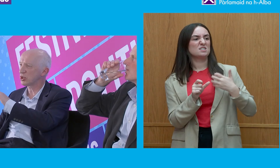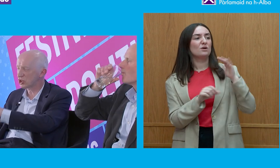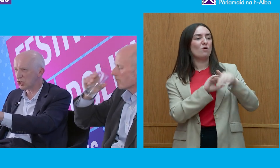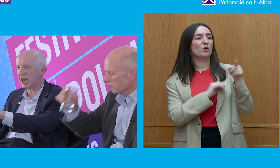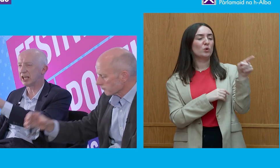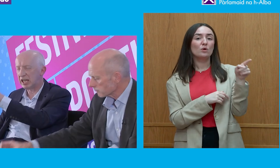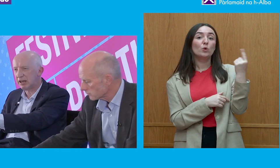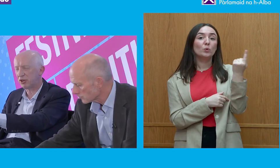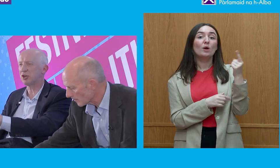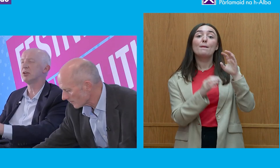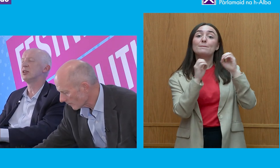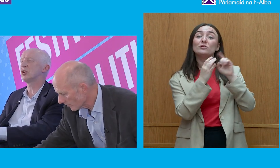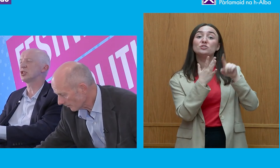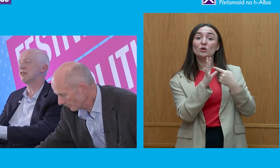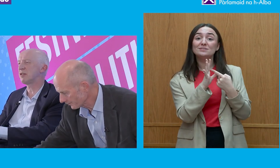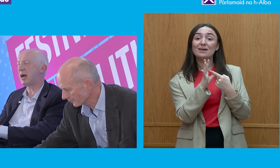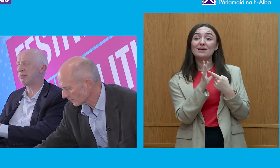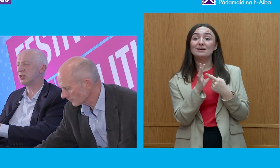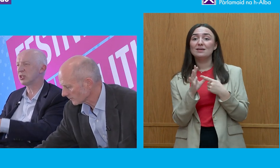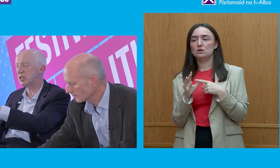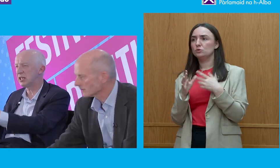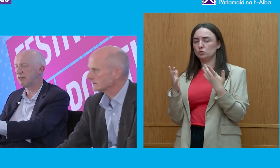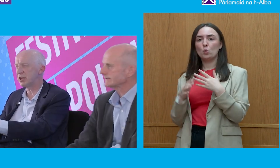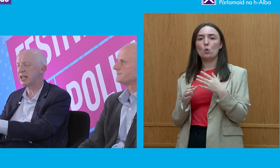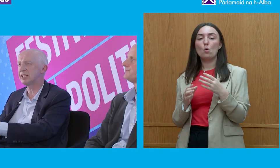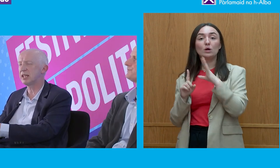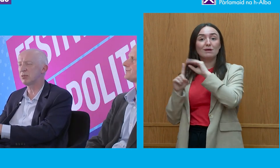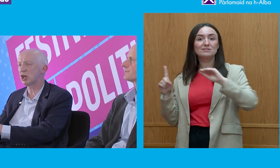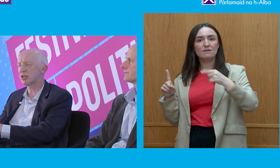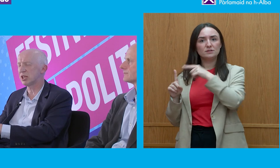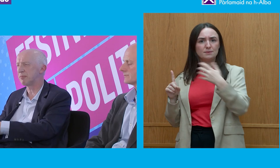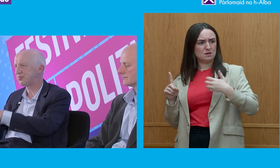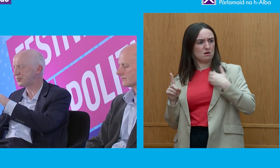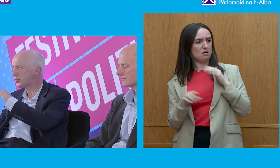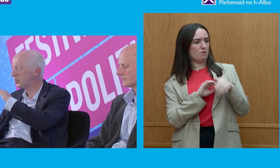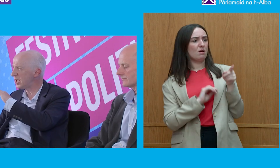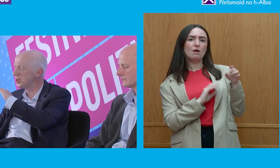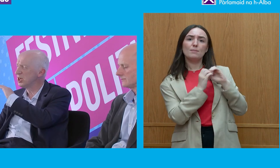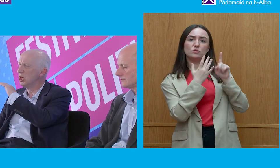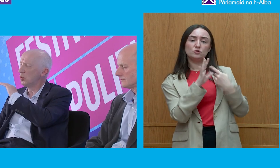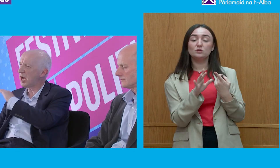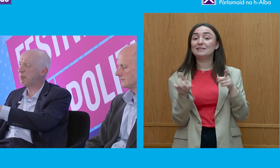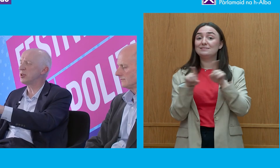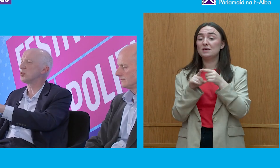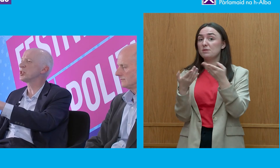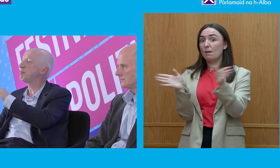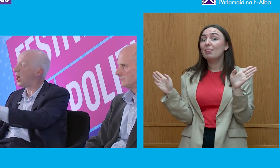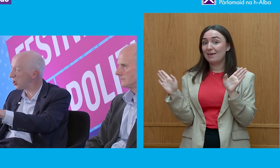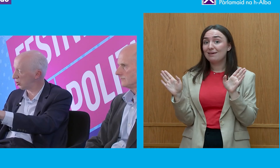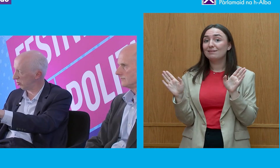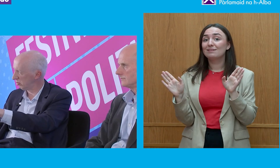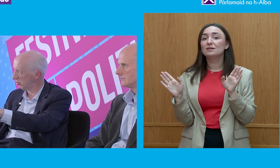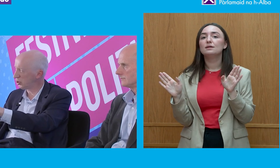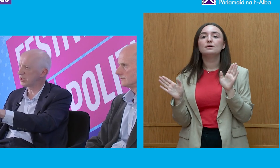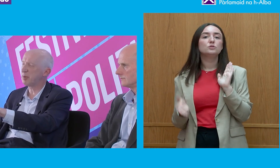the fact there was such anger, even on conservative backbenchers when he delivered an 80 seat majority. And what happened was a